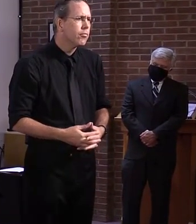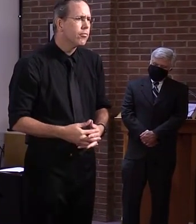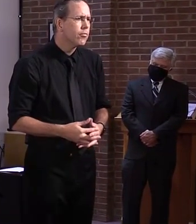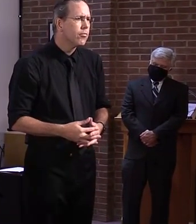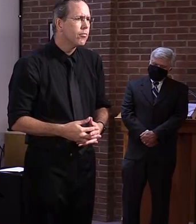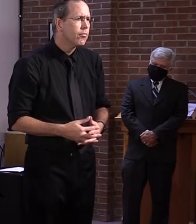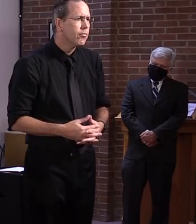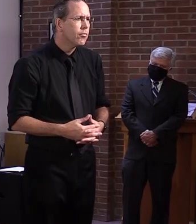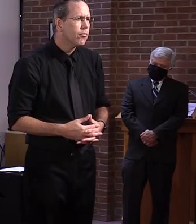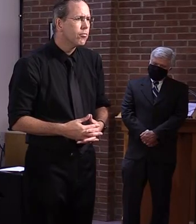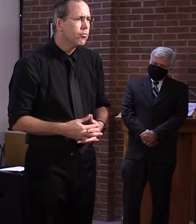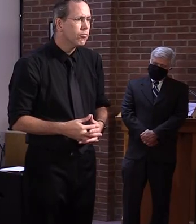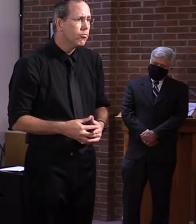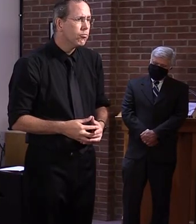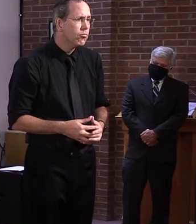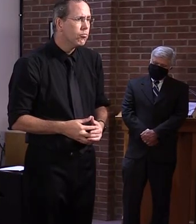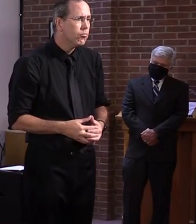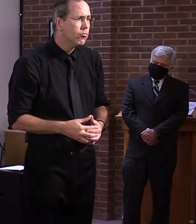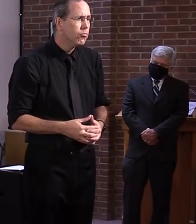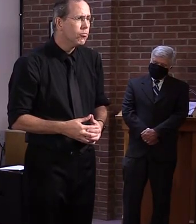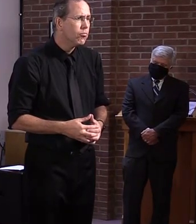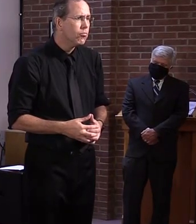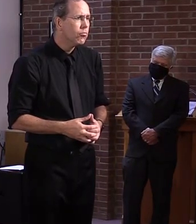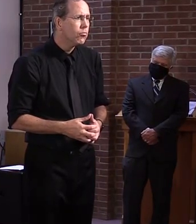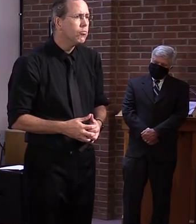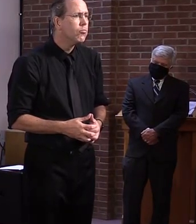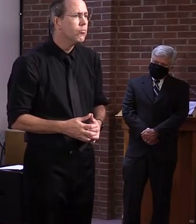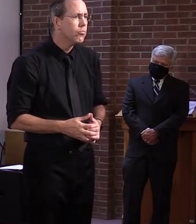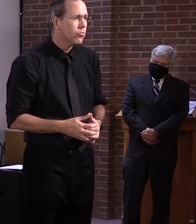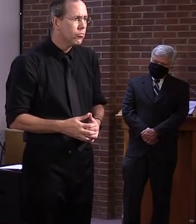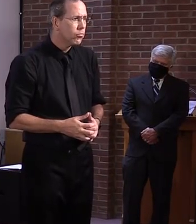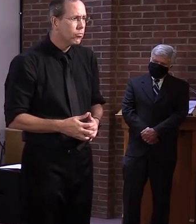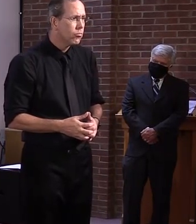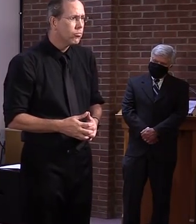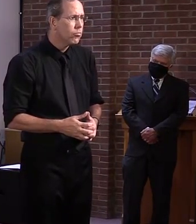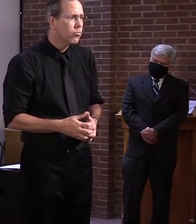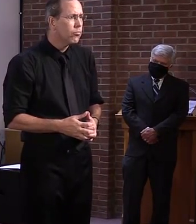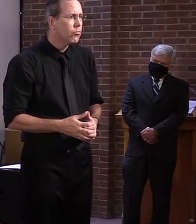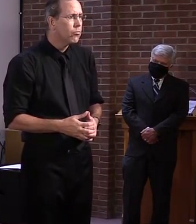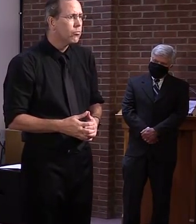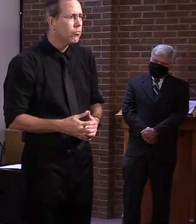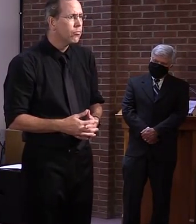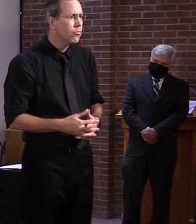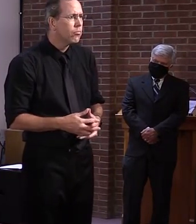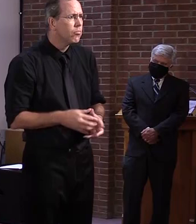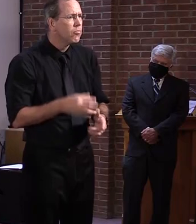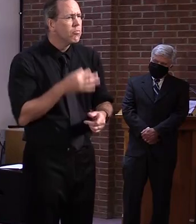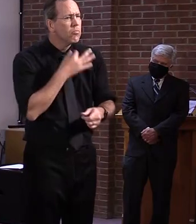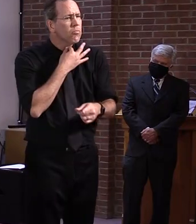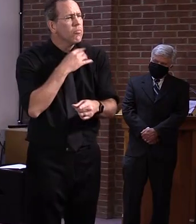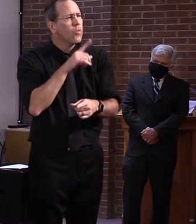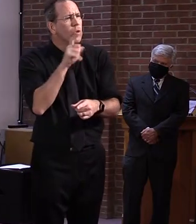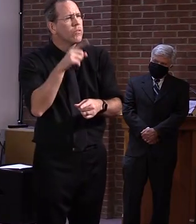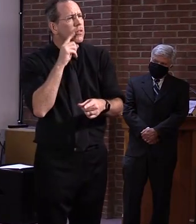data that AOE is collected, uh, available online at this point, or can it be shared out?